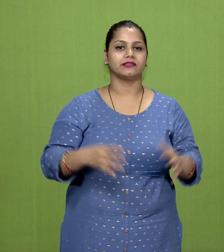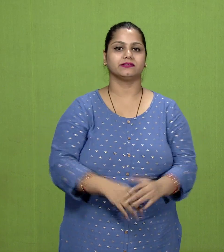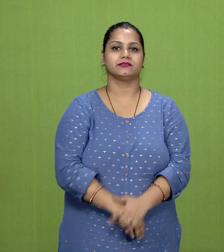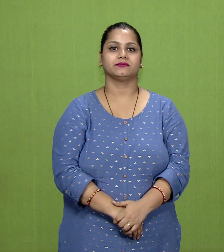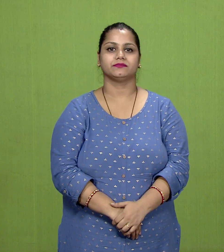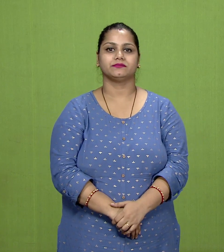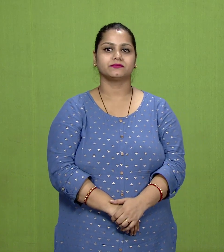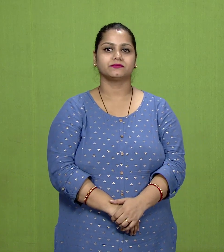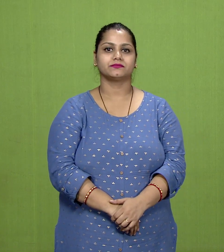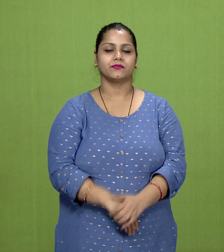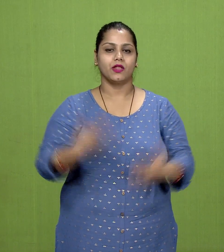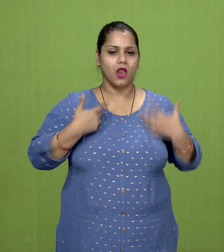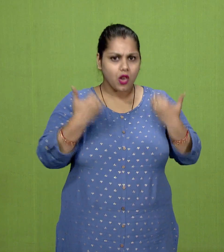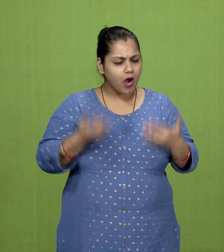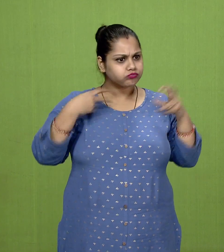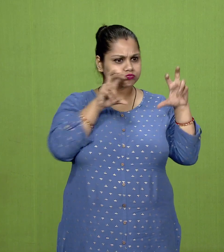could also be observed